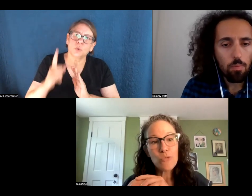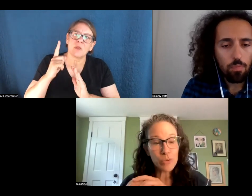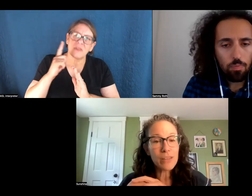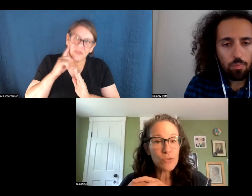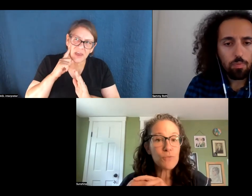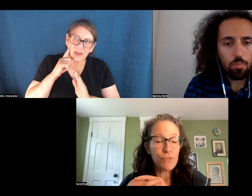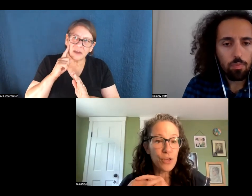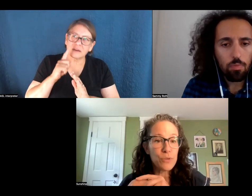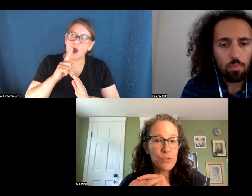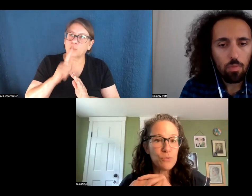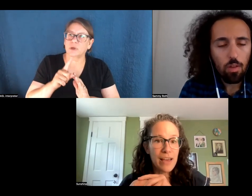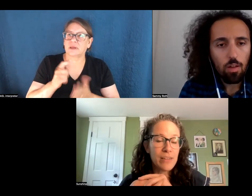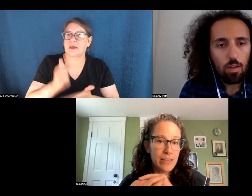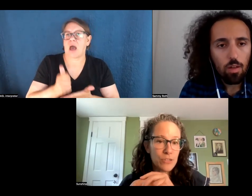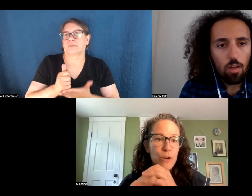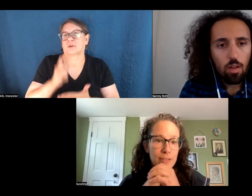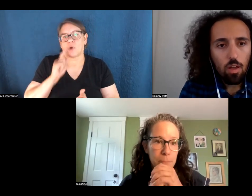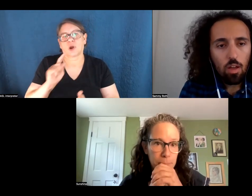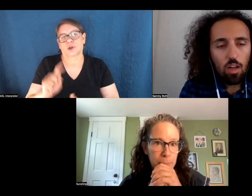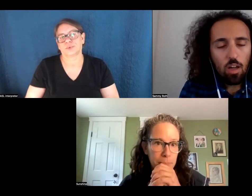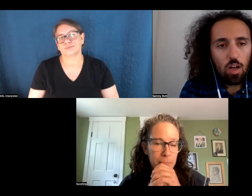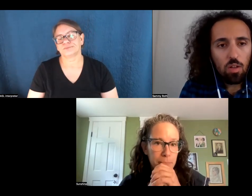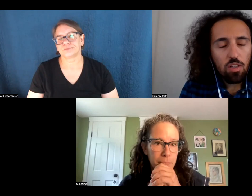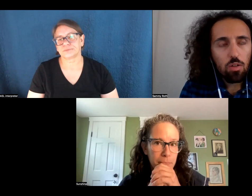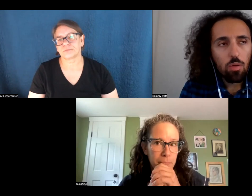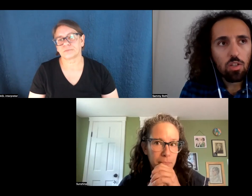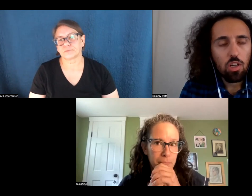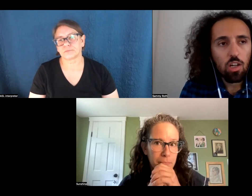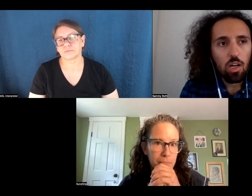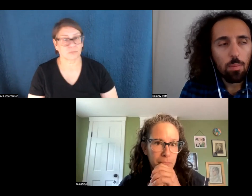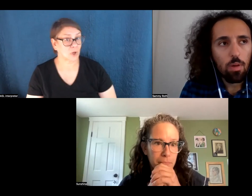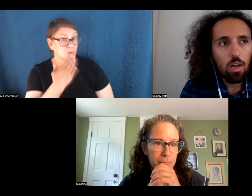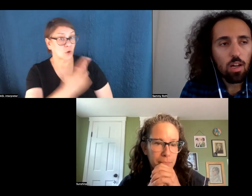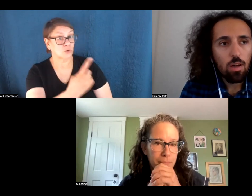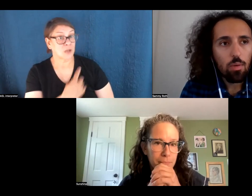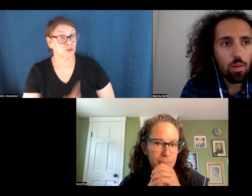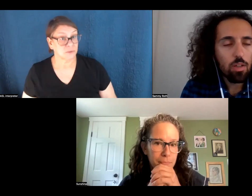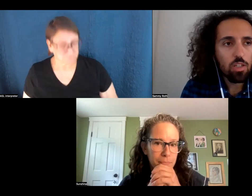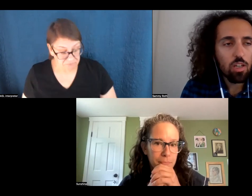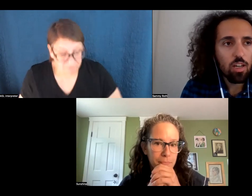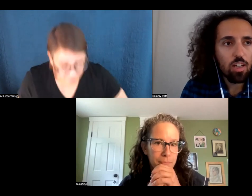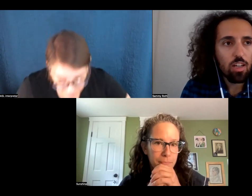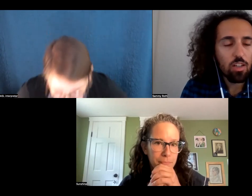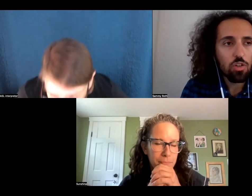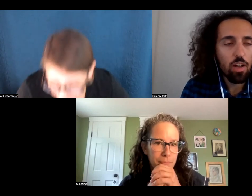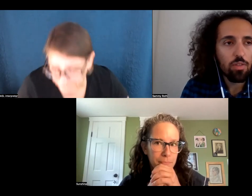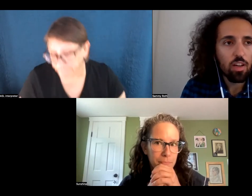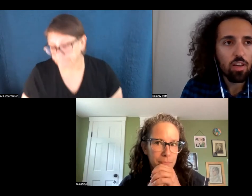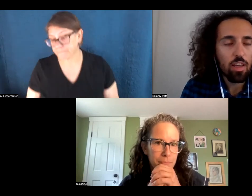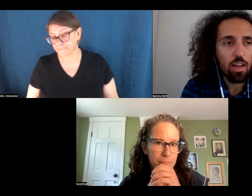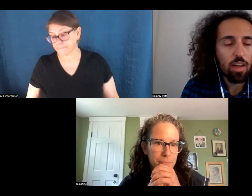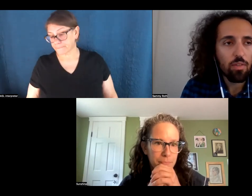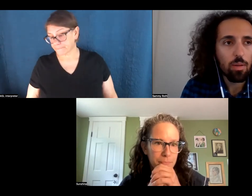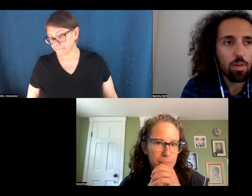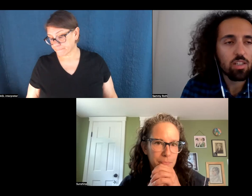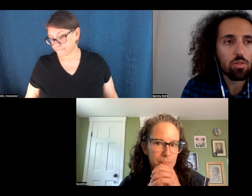really useful for you as you dive into these stories? Oh, that's a good question. Um, well, I mean, just sure. Having